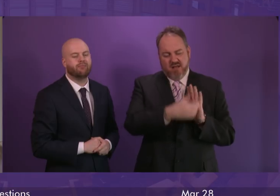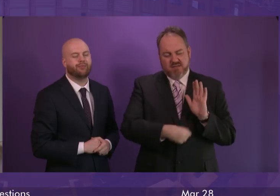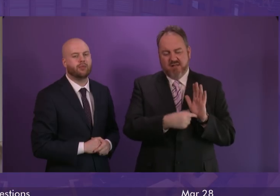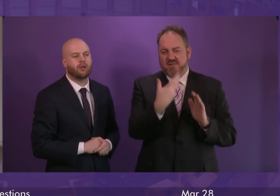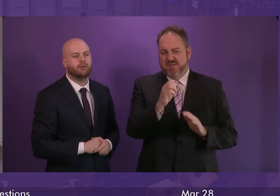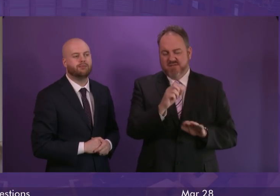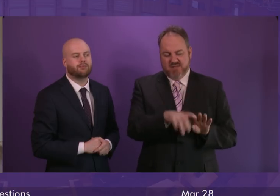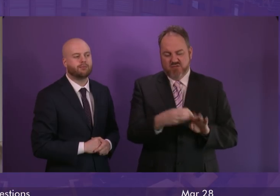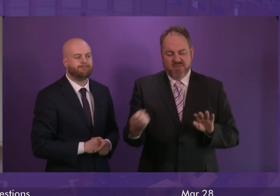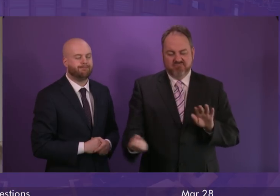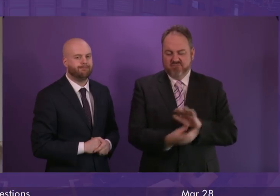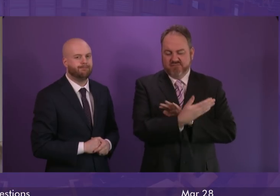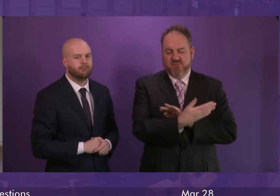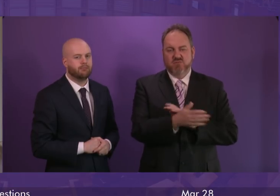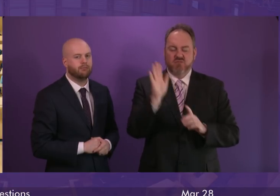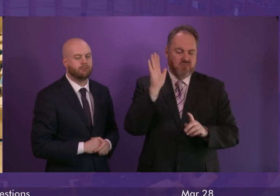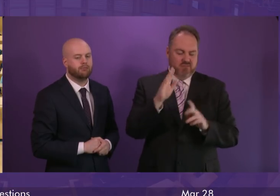revoked to put a stop to this chaos?